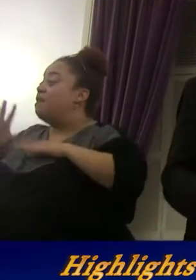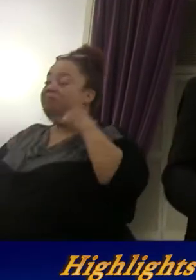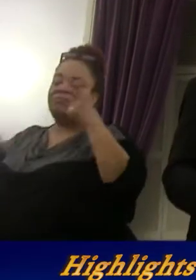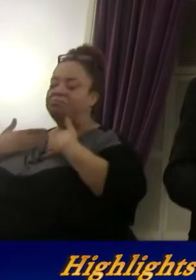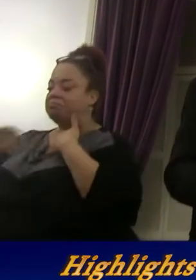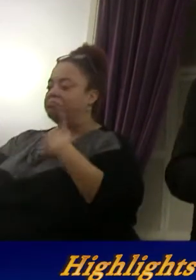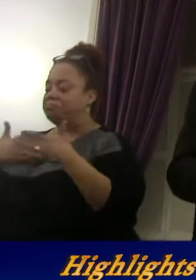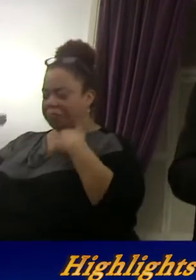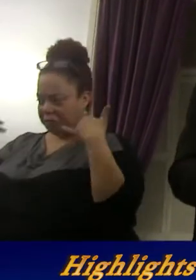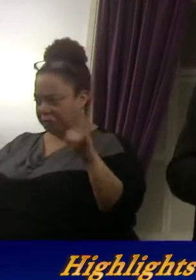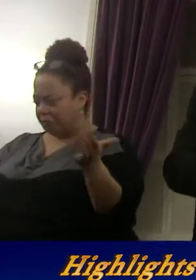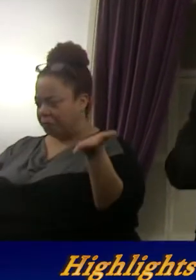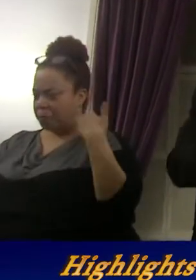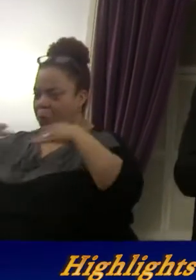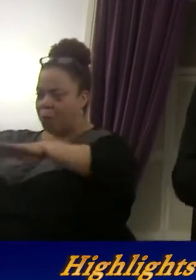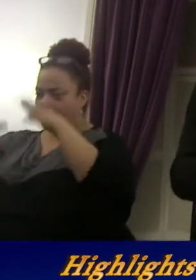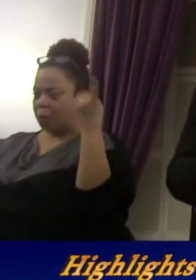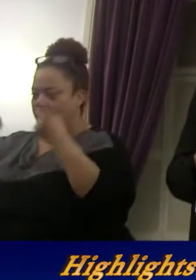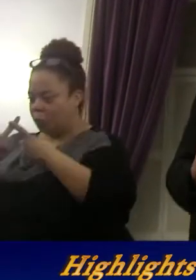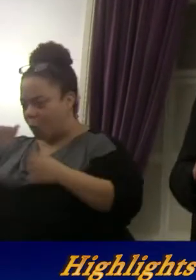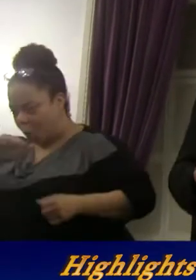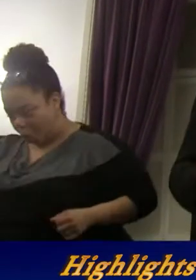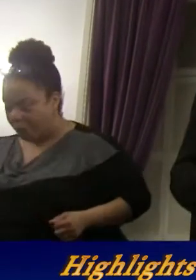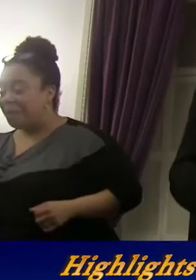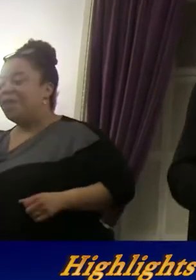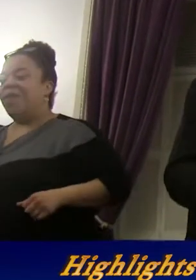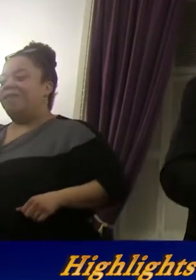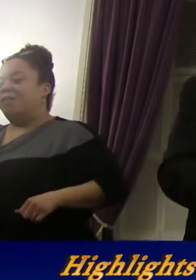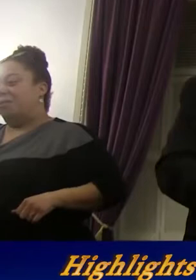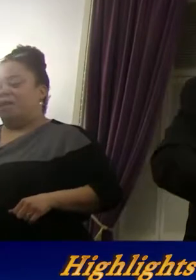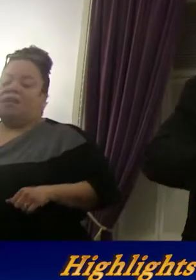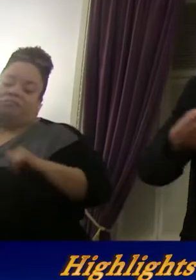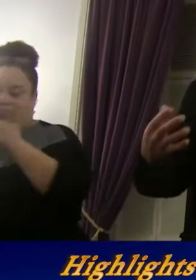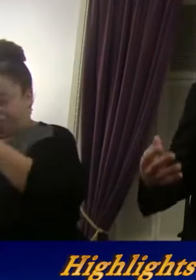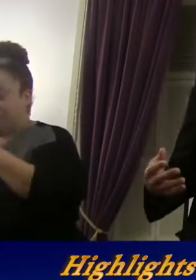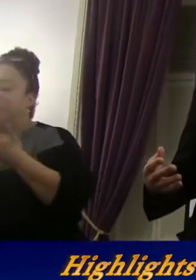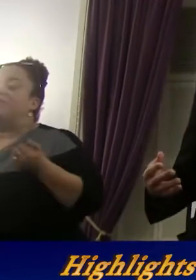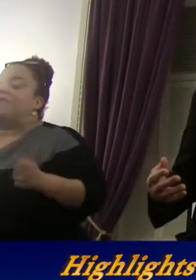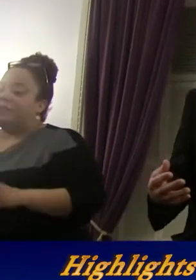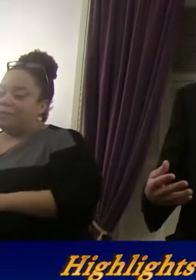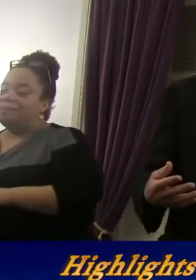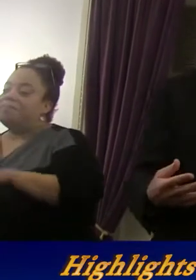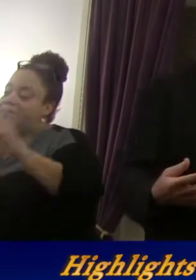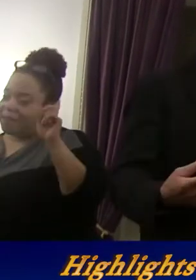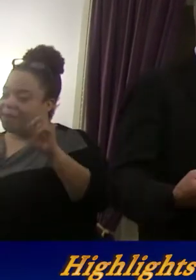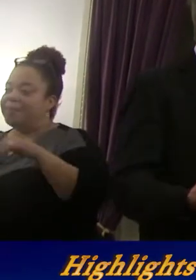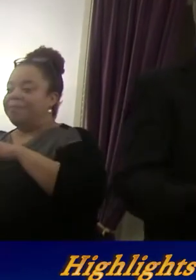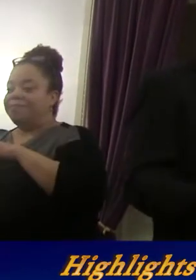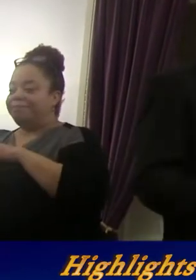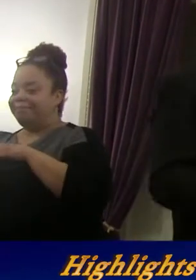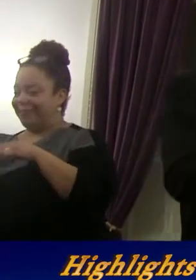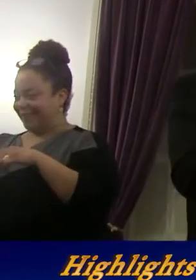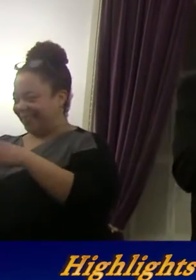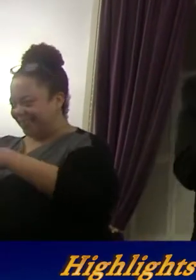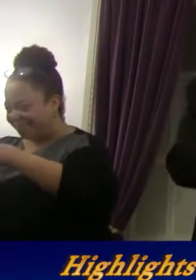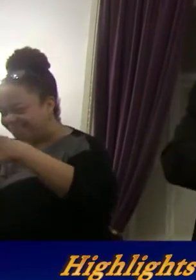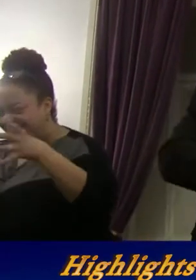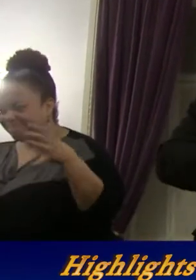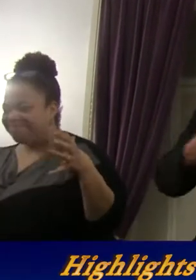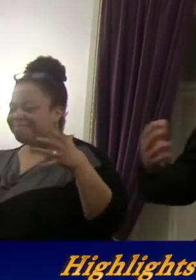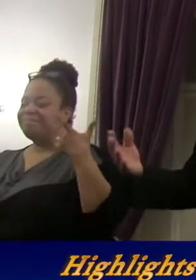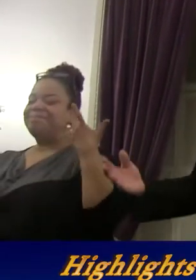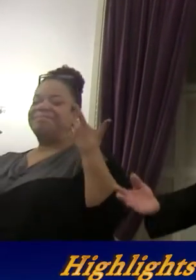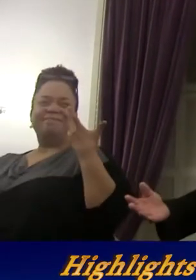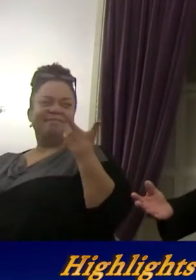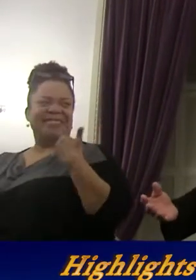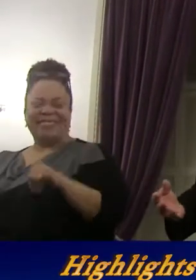that. We have a stagnant population. We're not growing as fast as I think we should. We have a